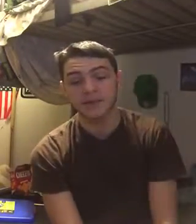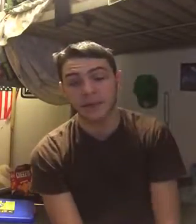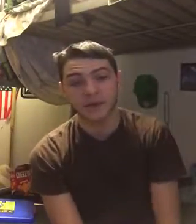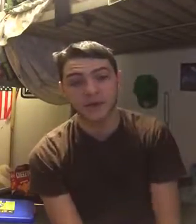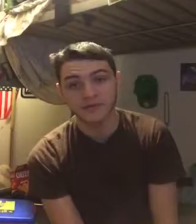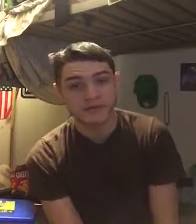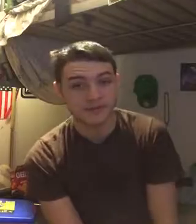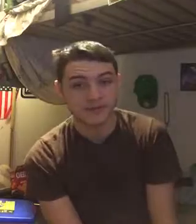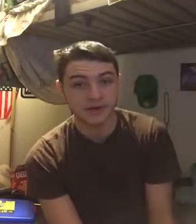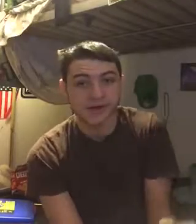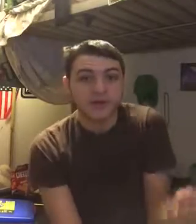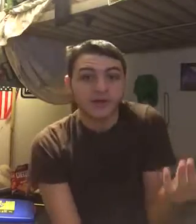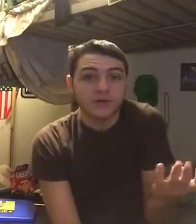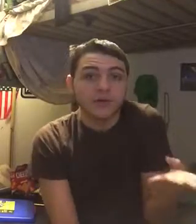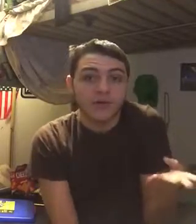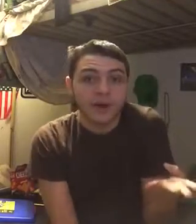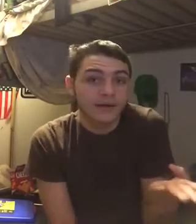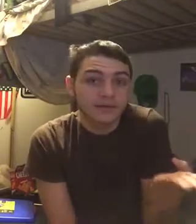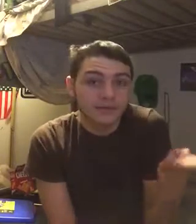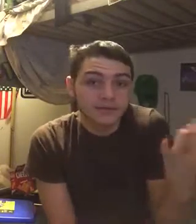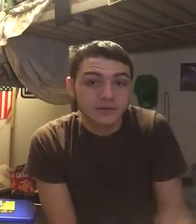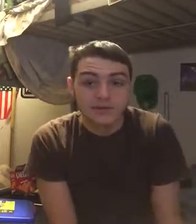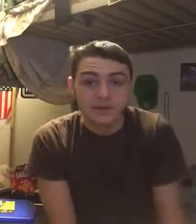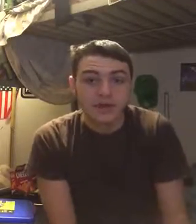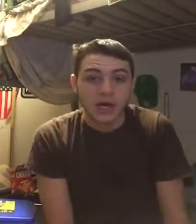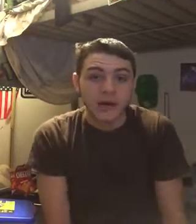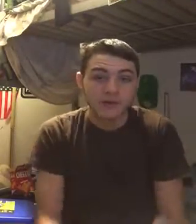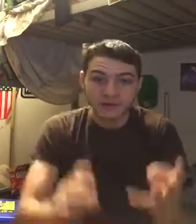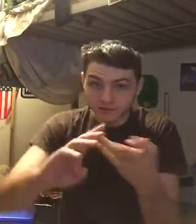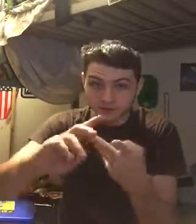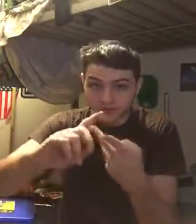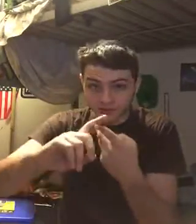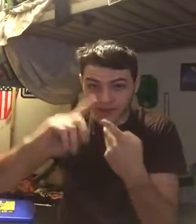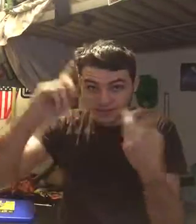high powered offense but they don't have a good quarterback. I mean, those are like